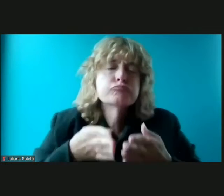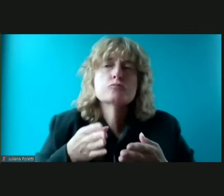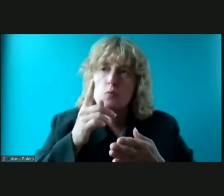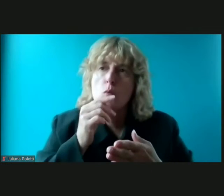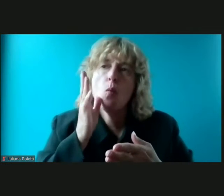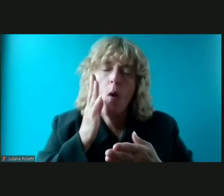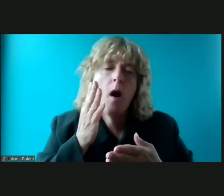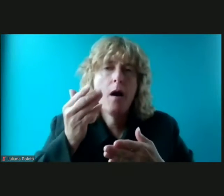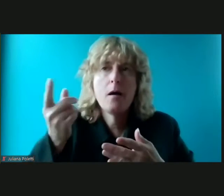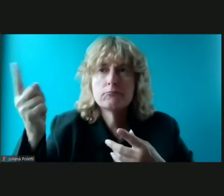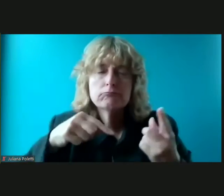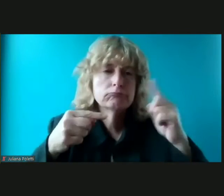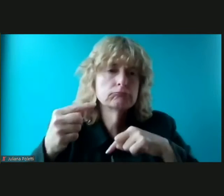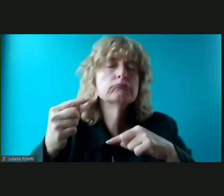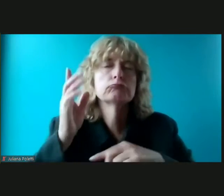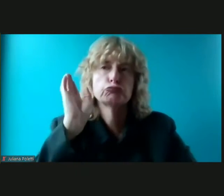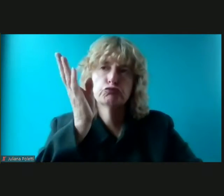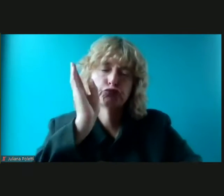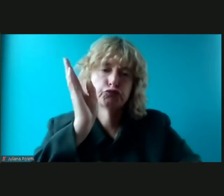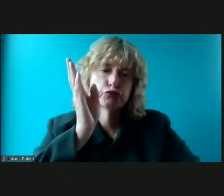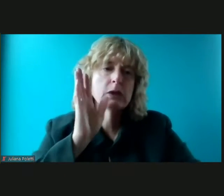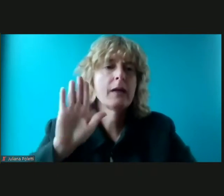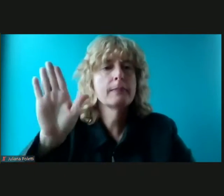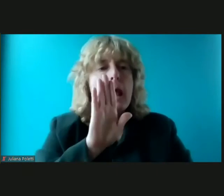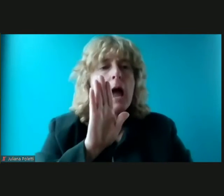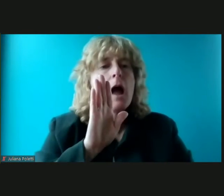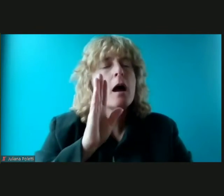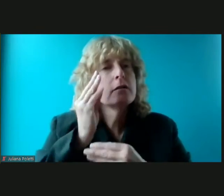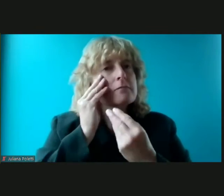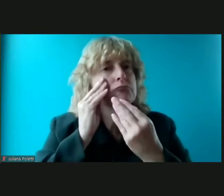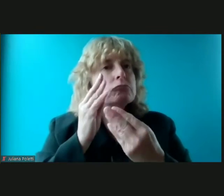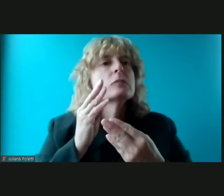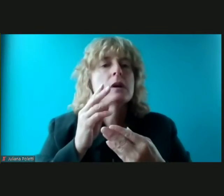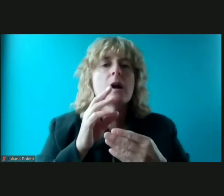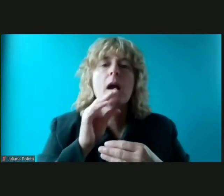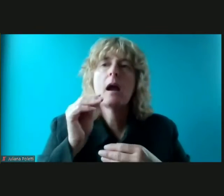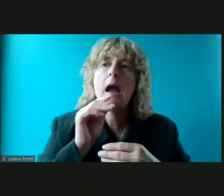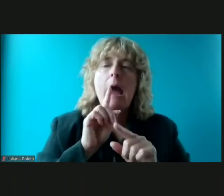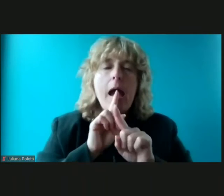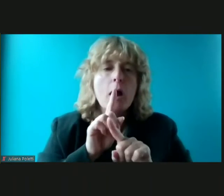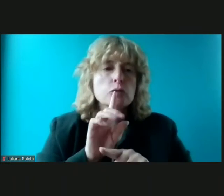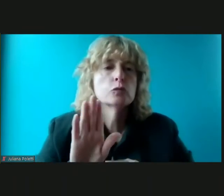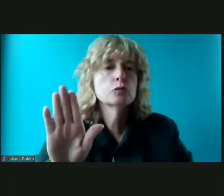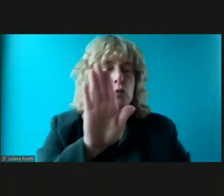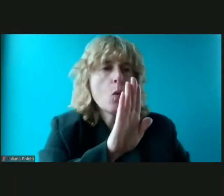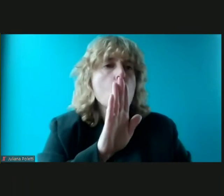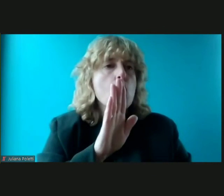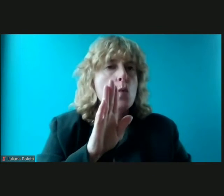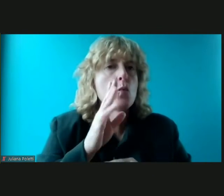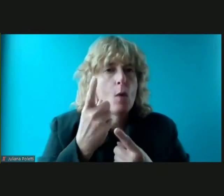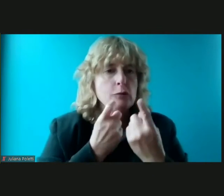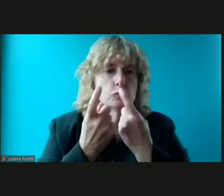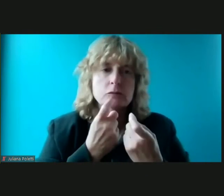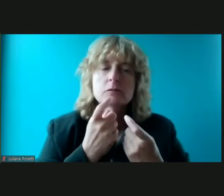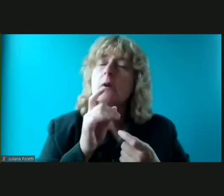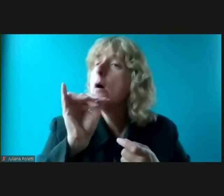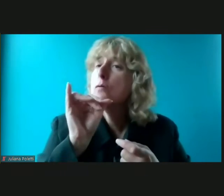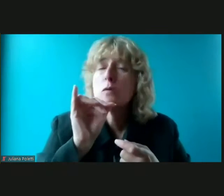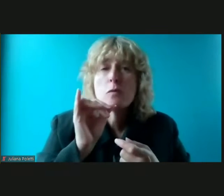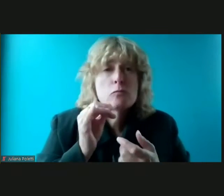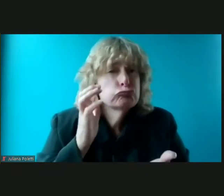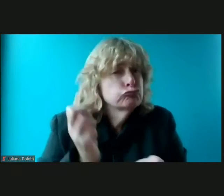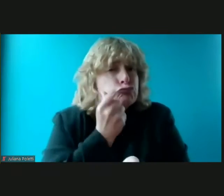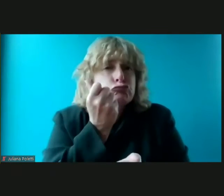in a variety of areas and answer some common questions remember this is also a time for you to ask your